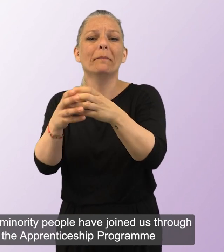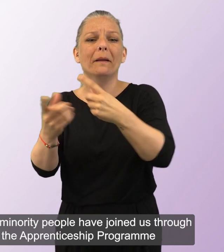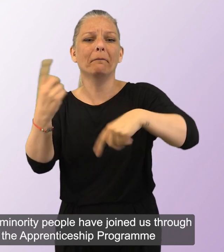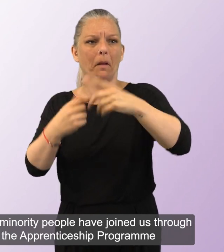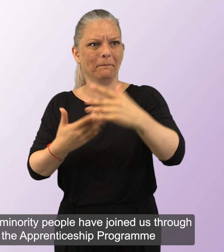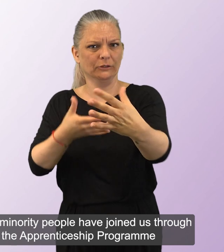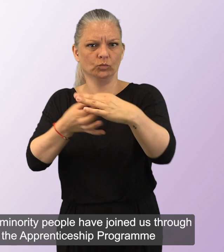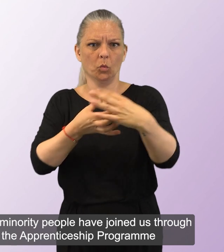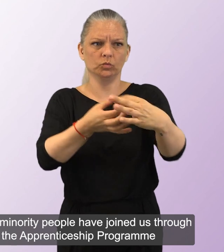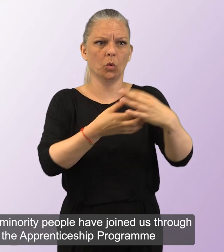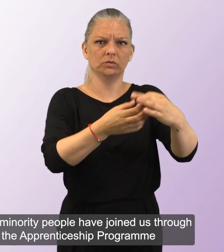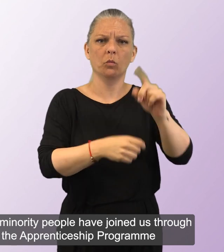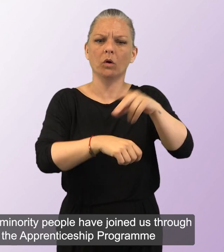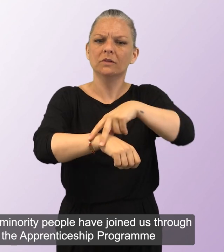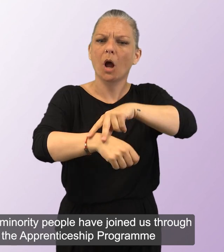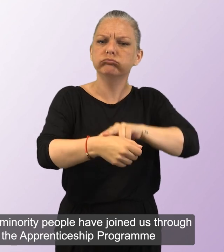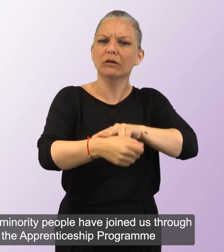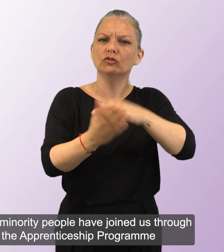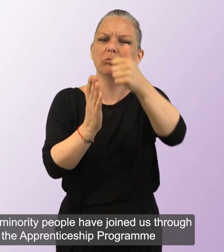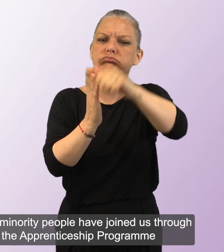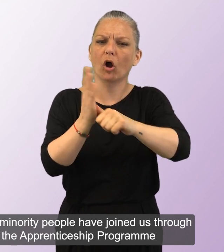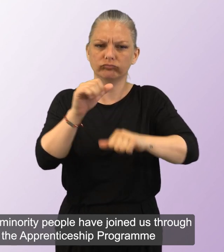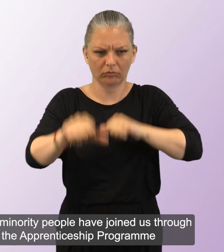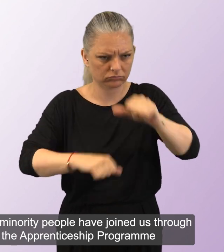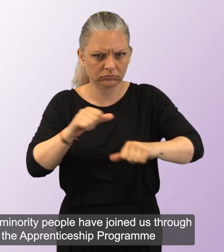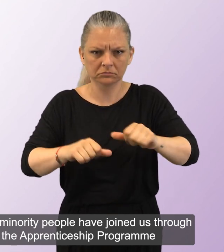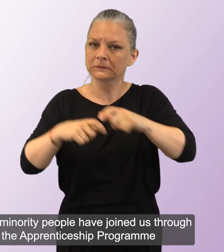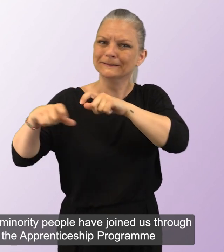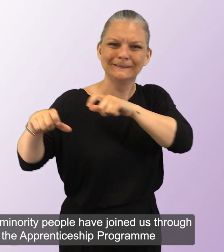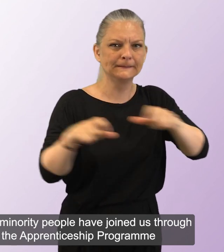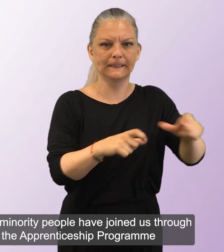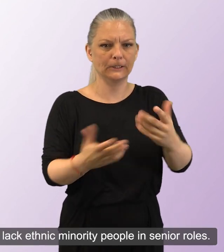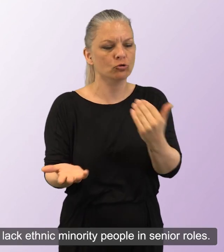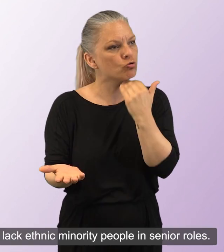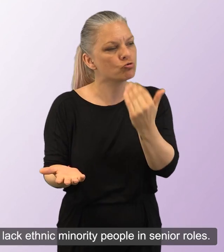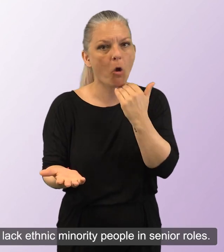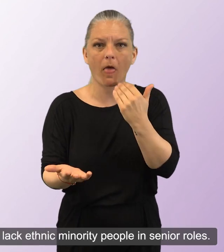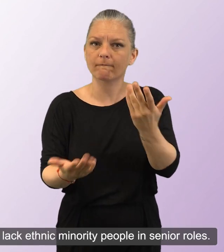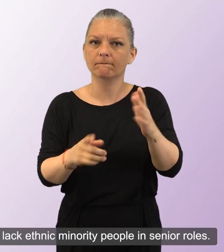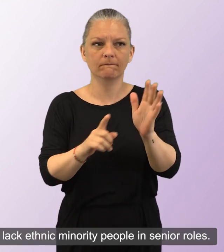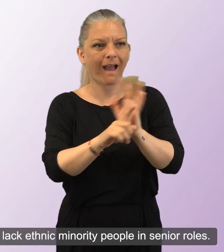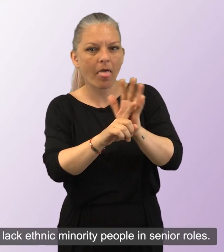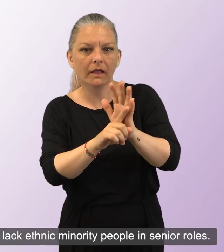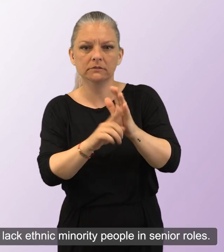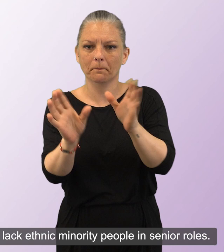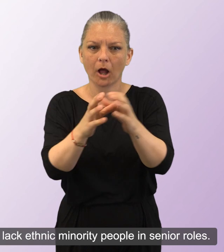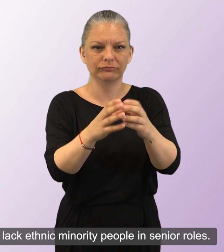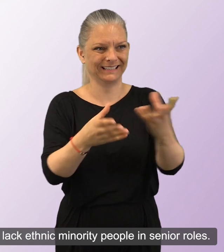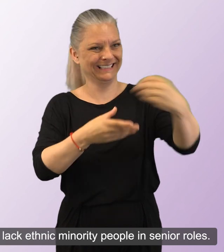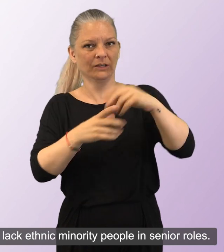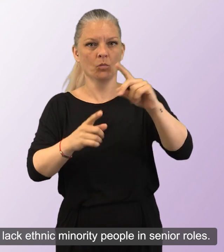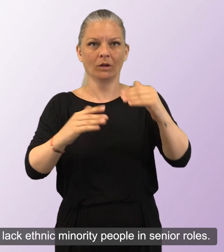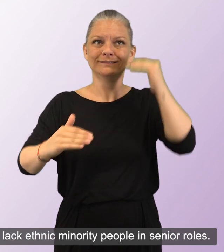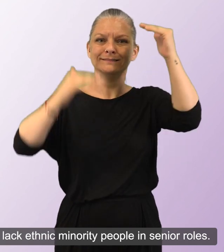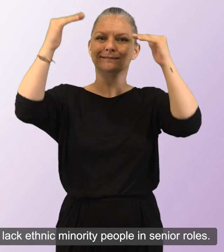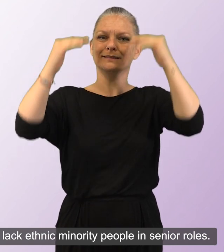Ethnic minority people have joined us through the apprenticeship programme, but we still lack ethnic minority people in senior roles.